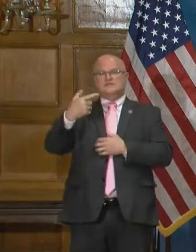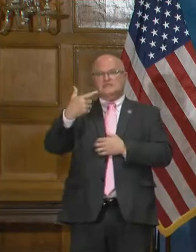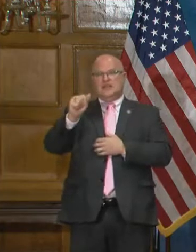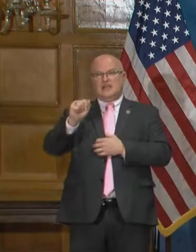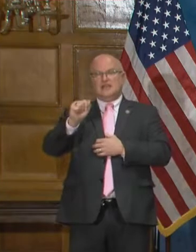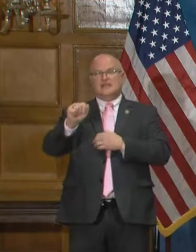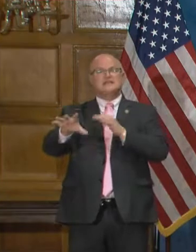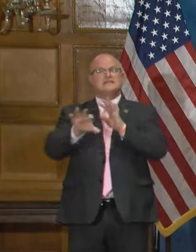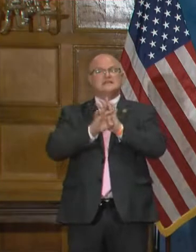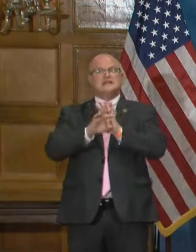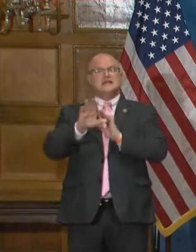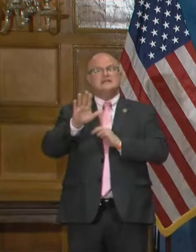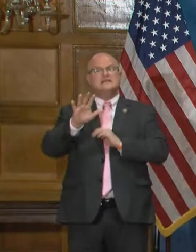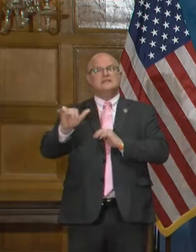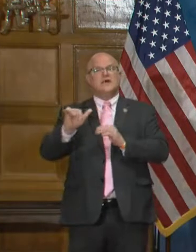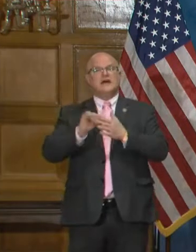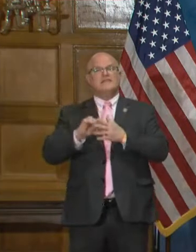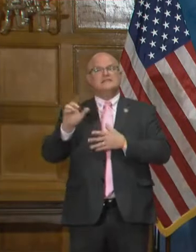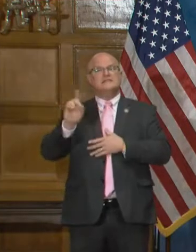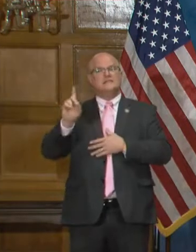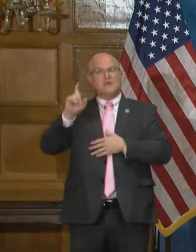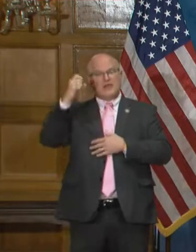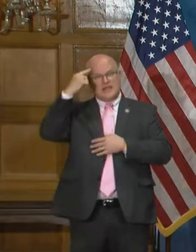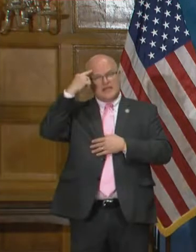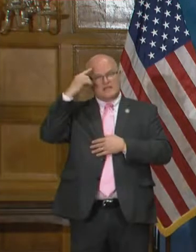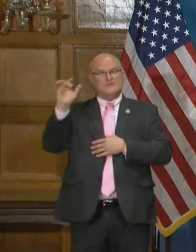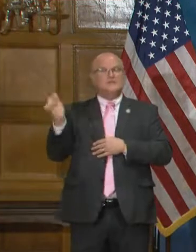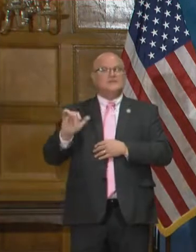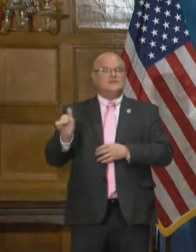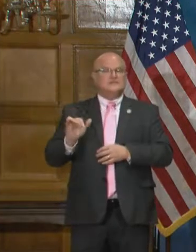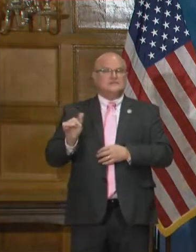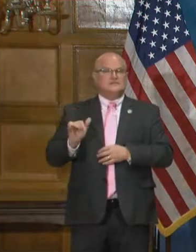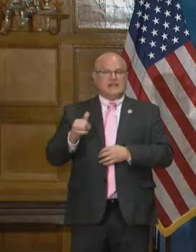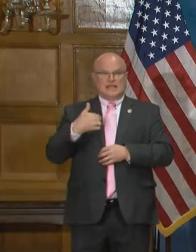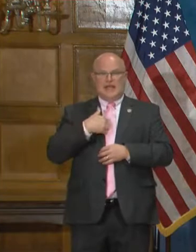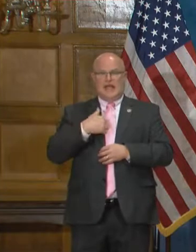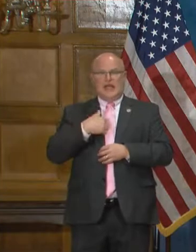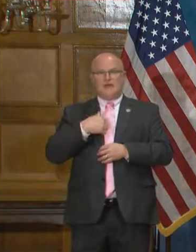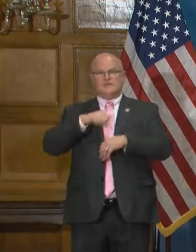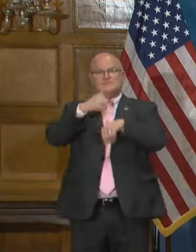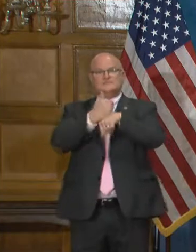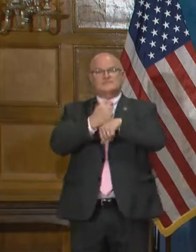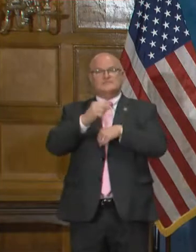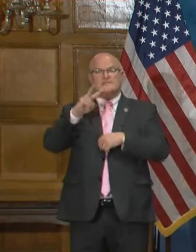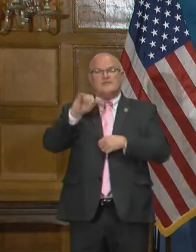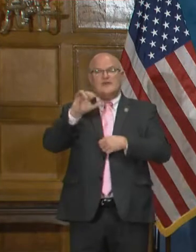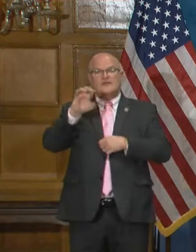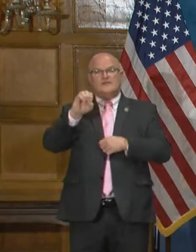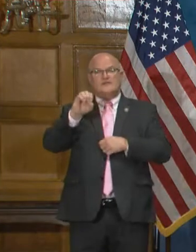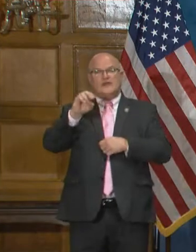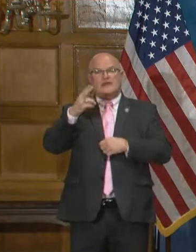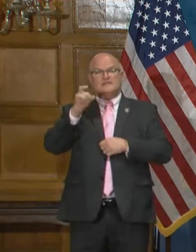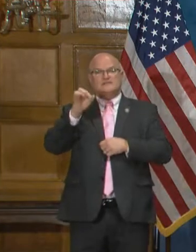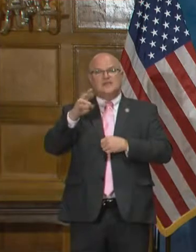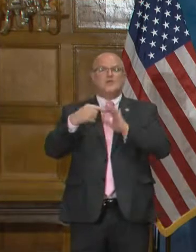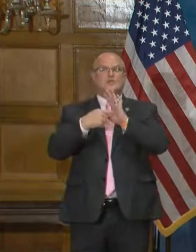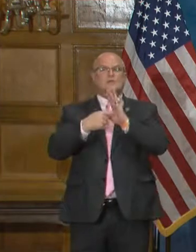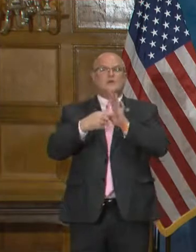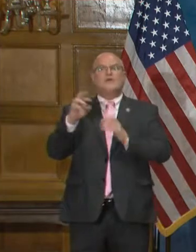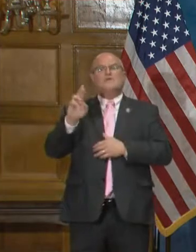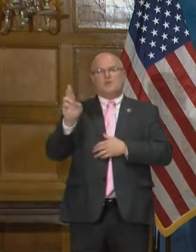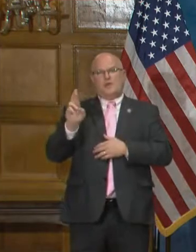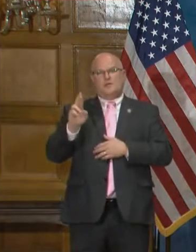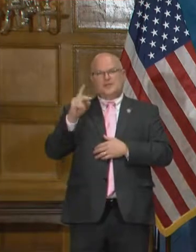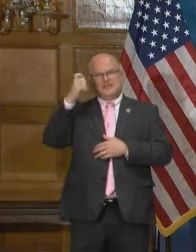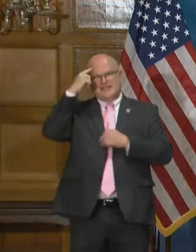is selected by the, uh, democrat governors just like, uh, I was put up as vice chair representing the republican governor.